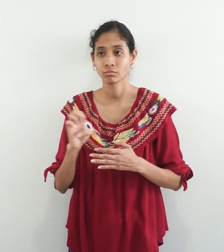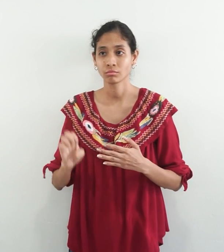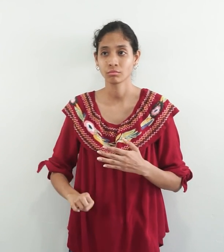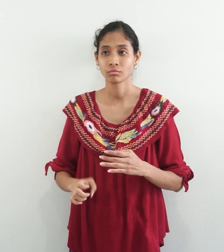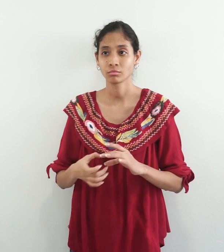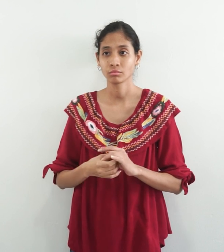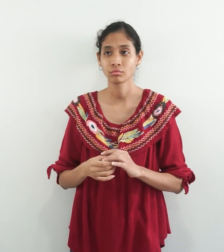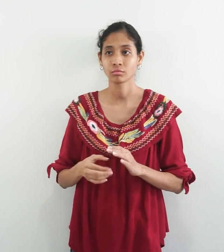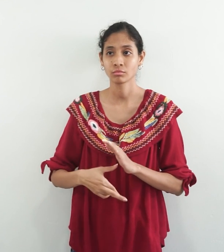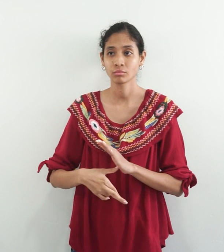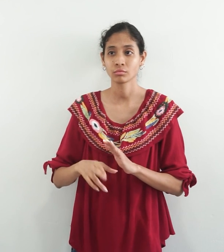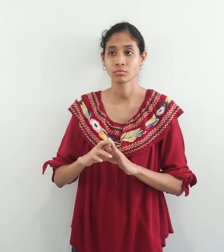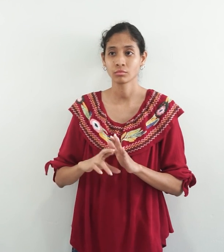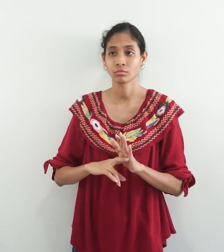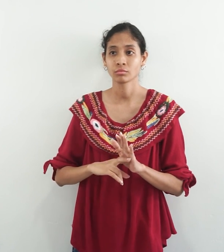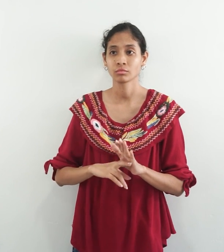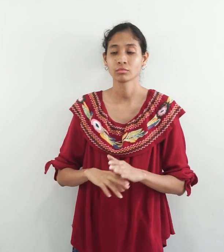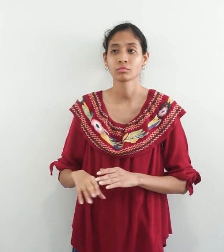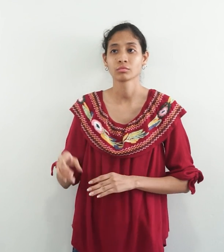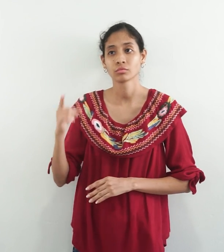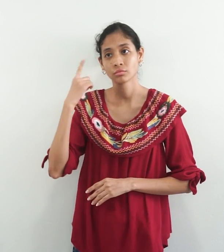for day 3. Bye.